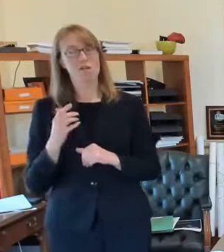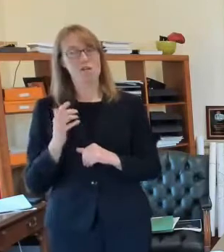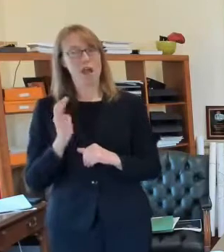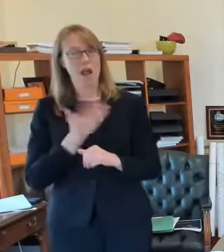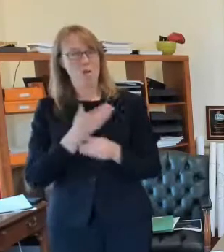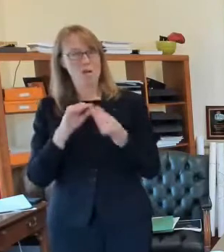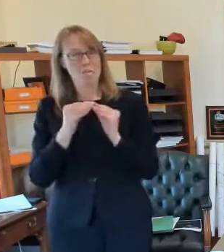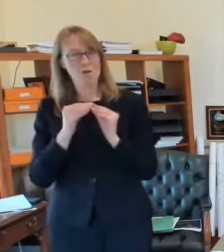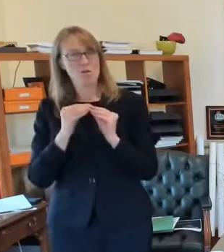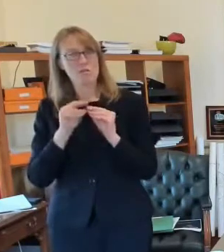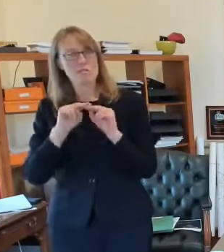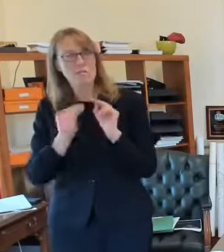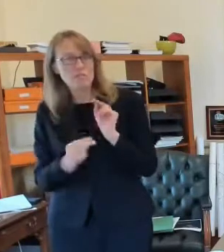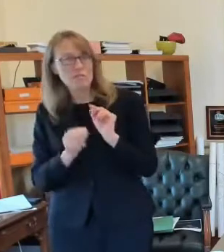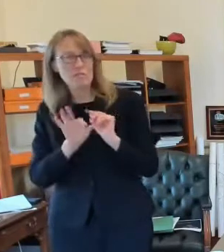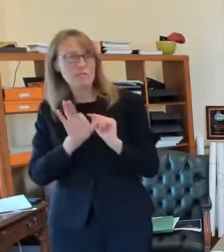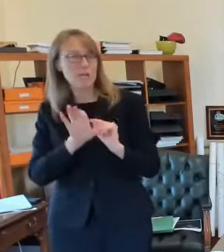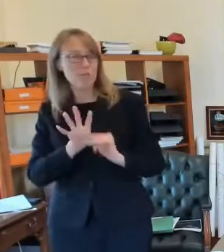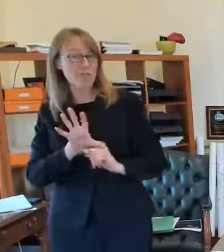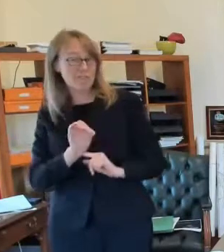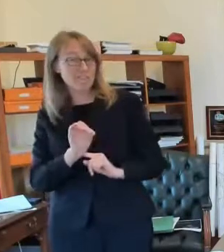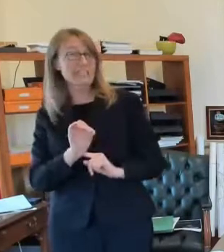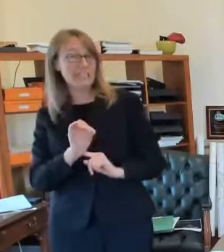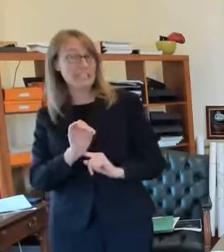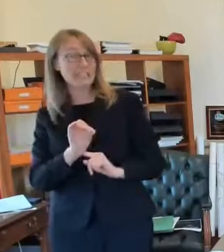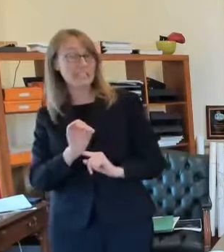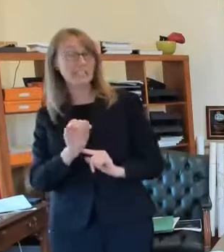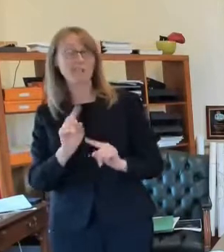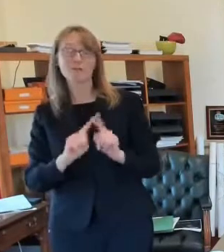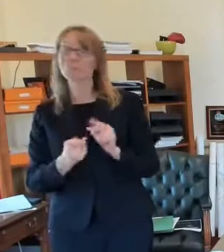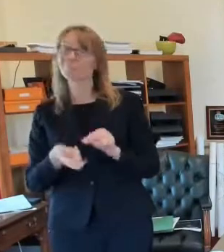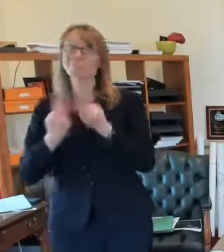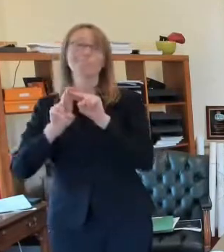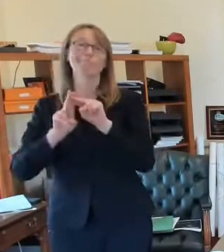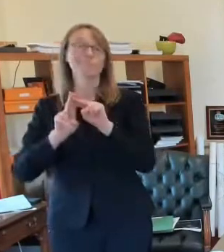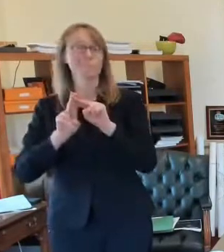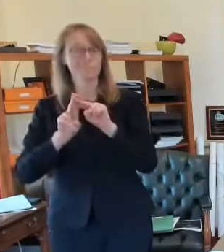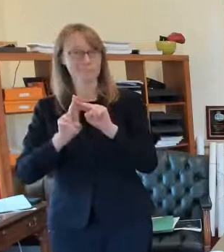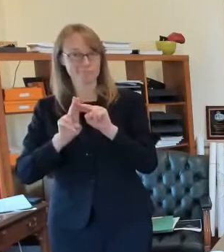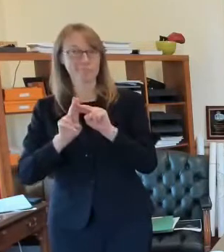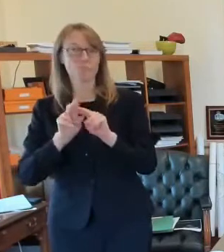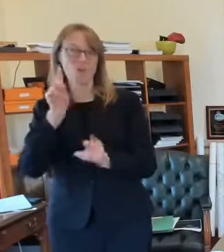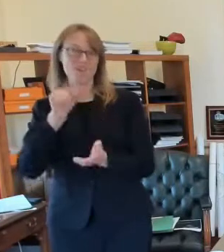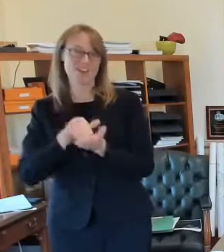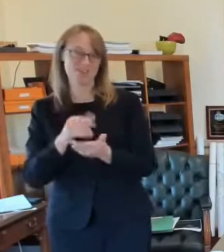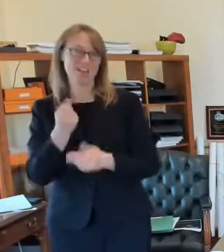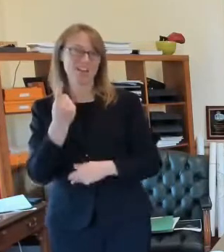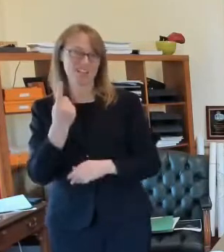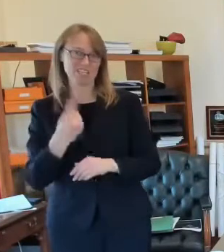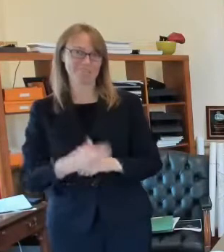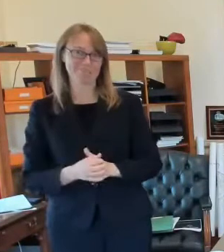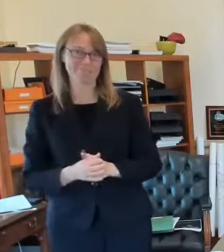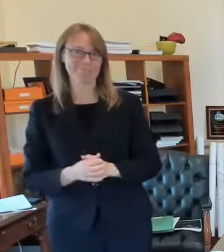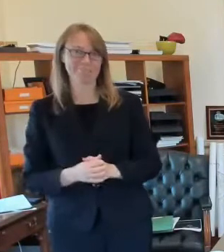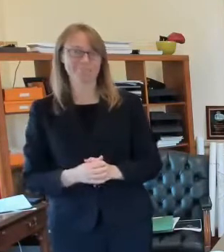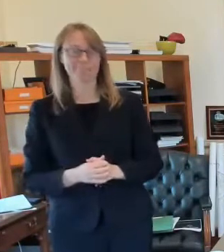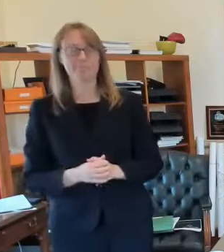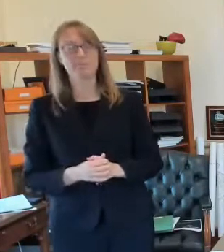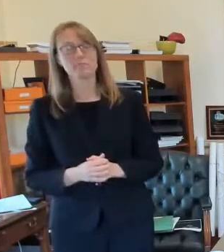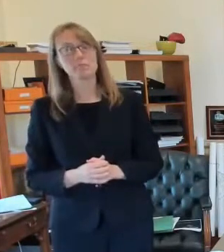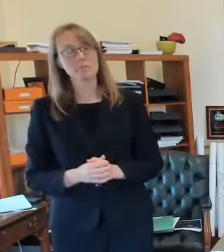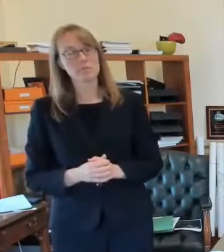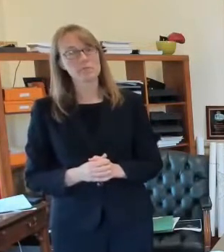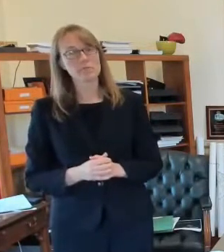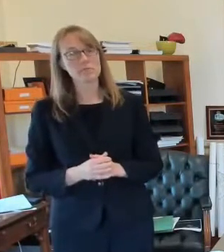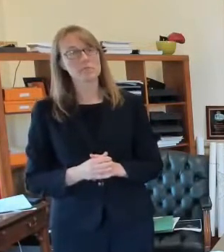uh but pump uh picked back up again yesterday to 1011 but none